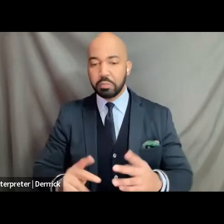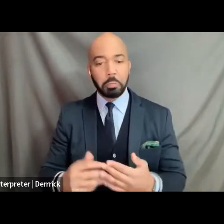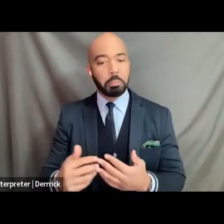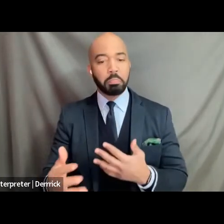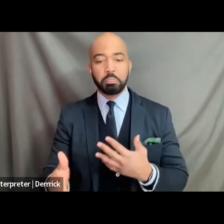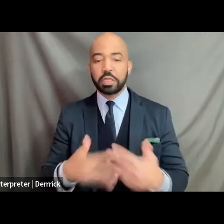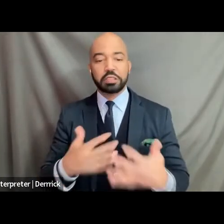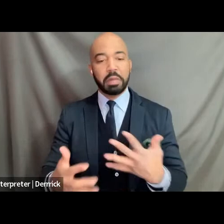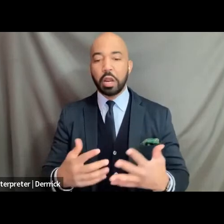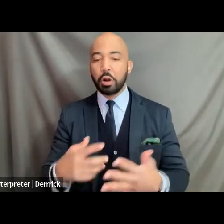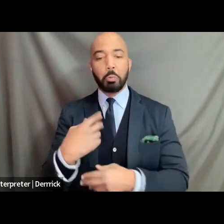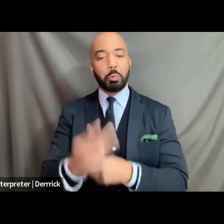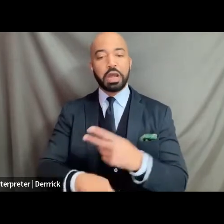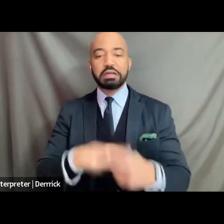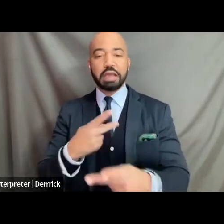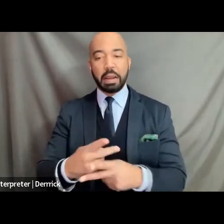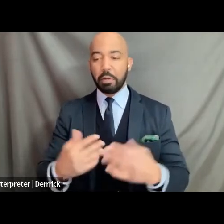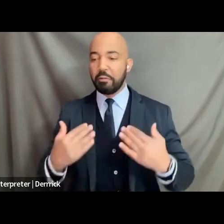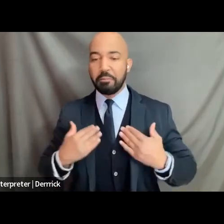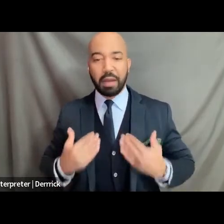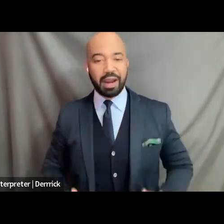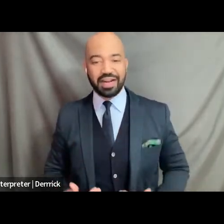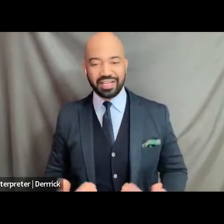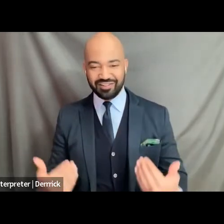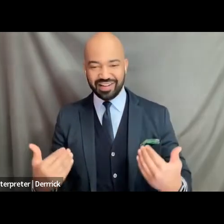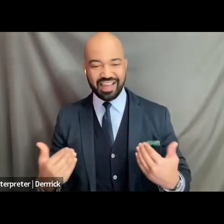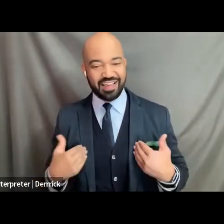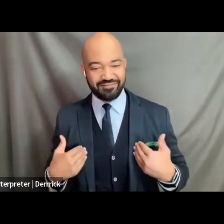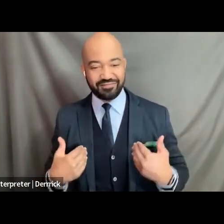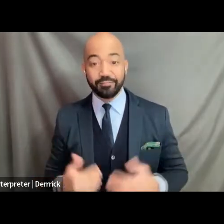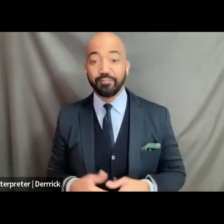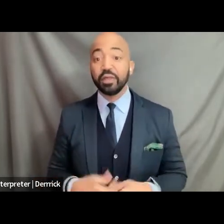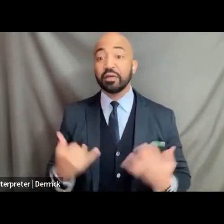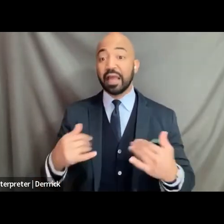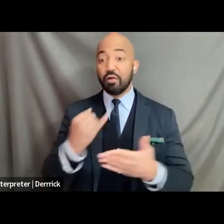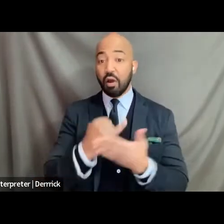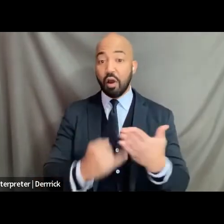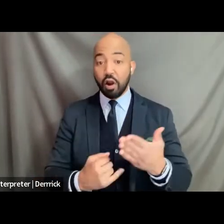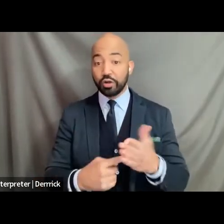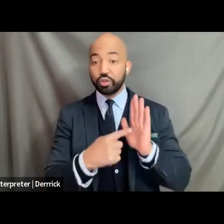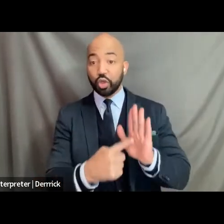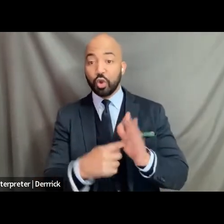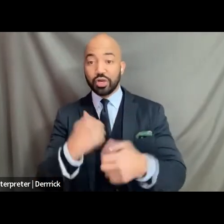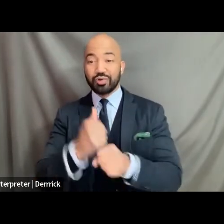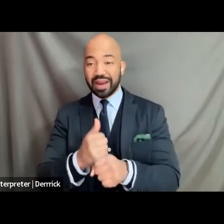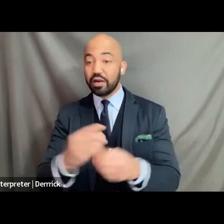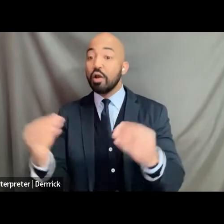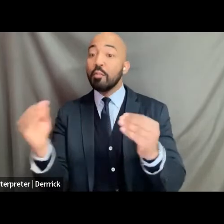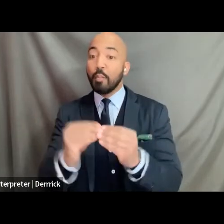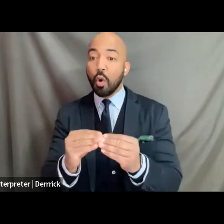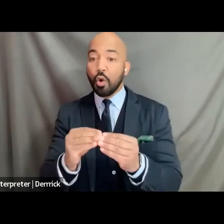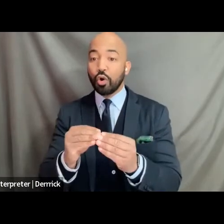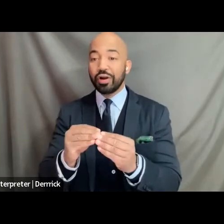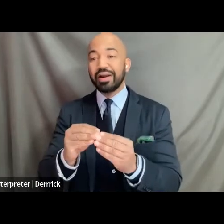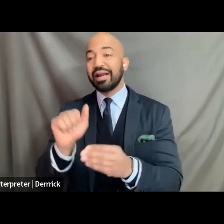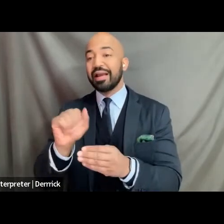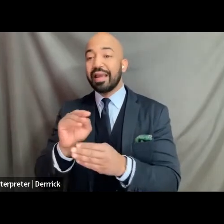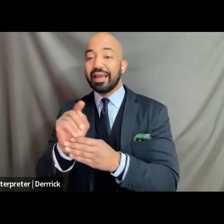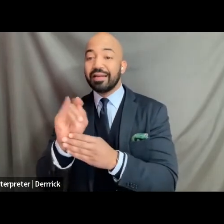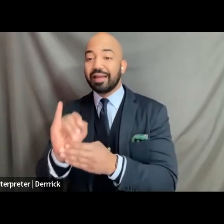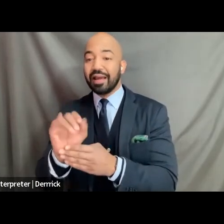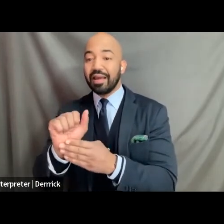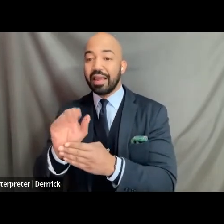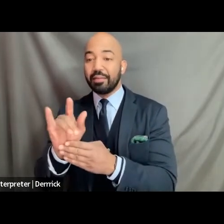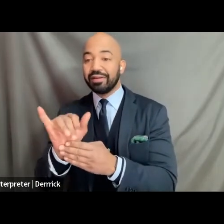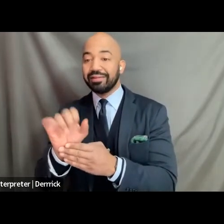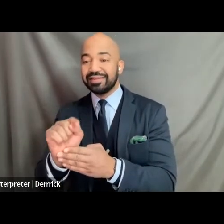some of the artwork that i wanted to share today is uh create more anti-ableist spaces so i'm shouting out my disability community